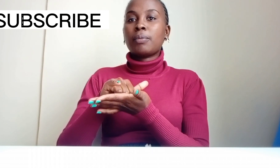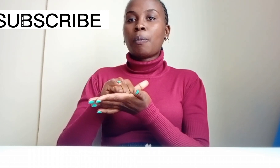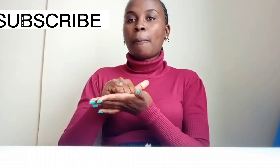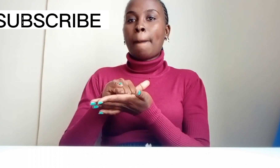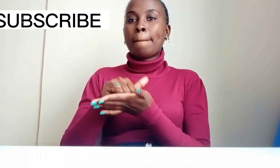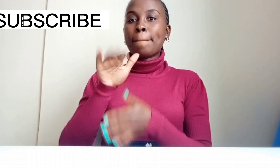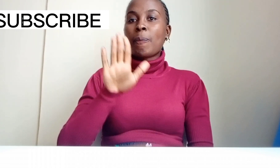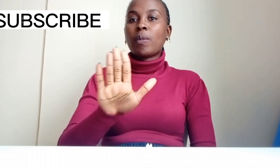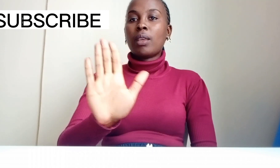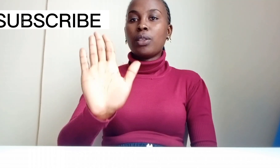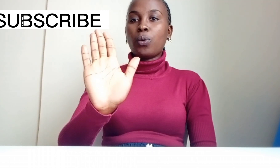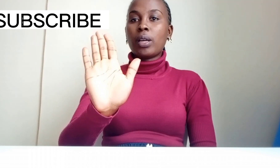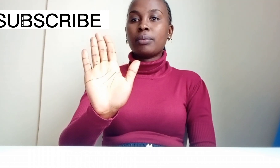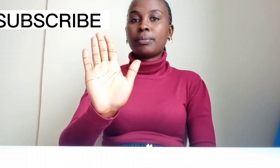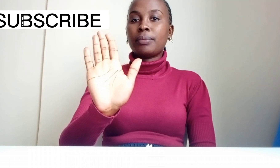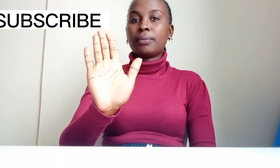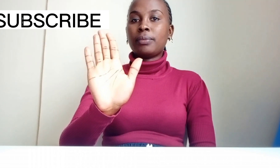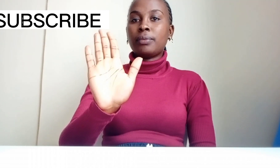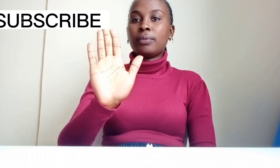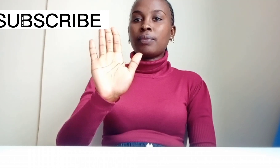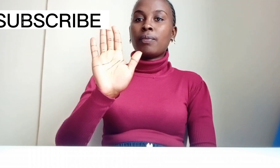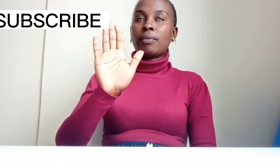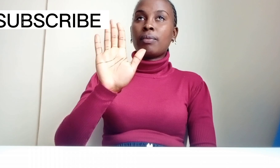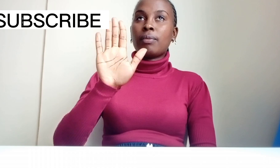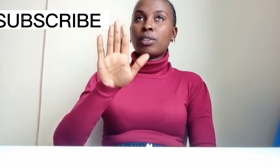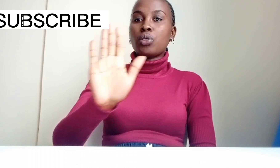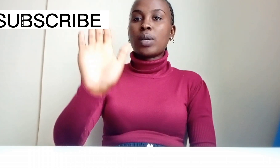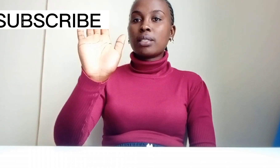you, was, yours,